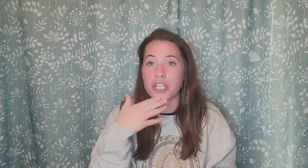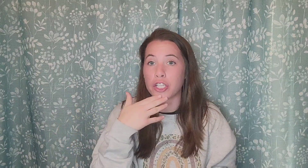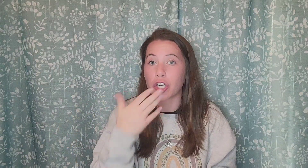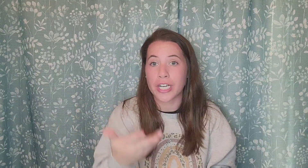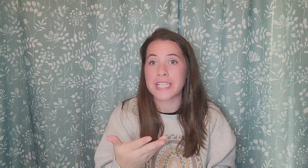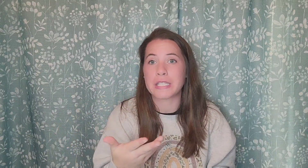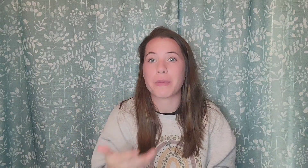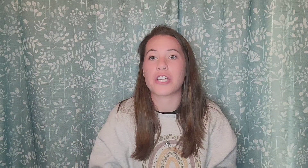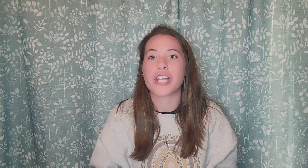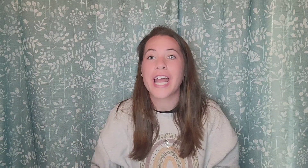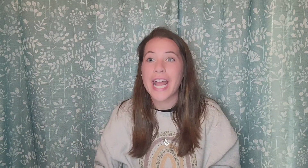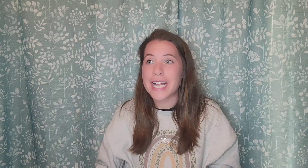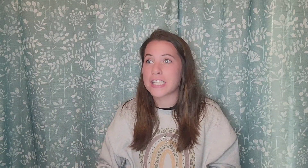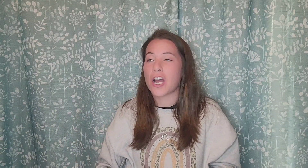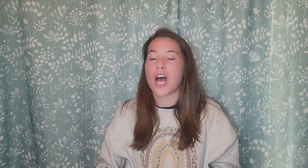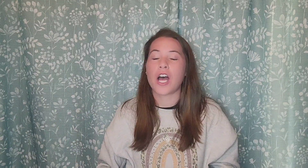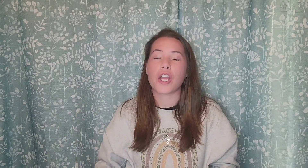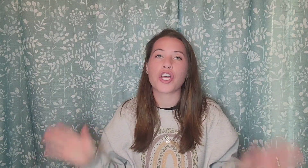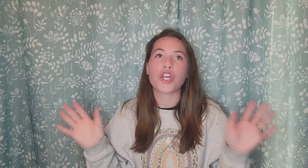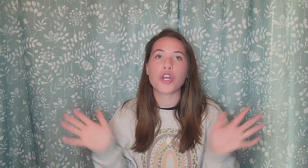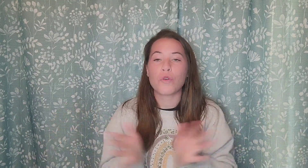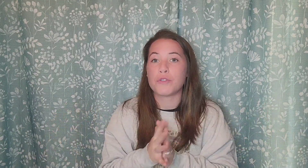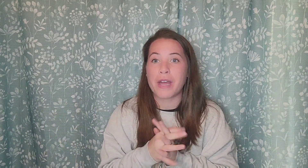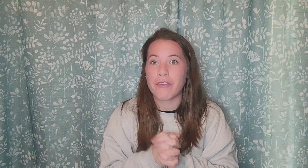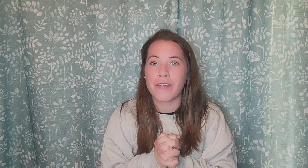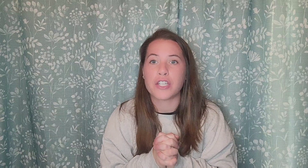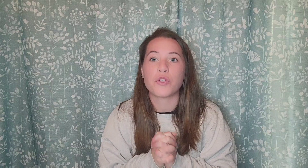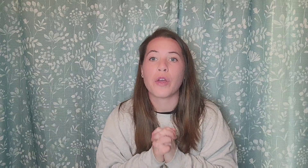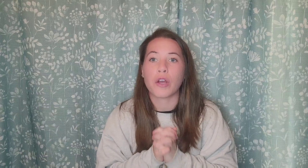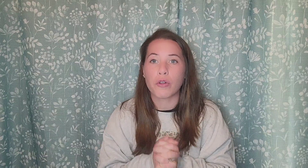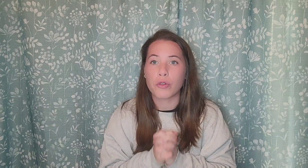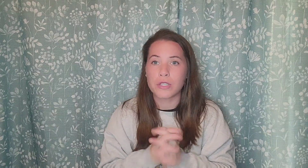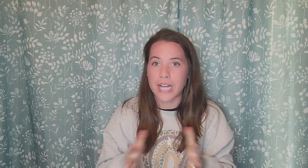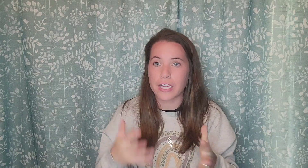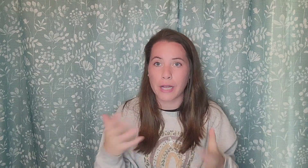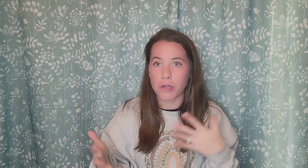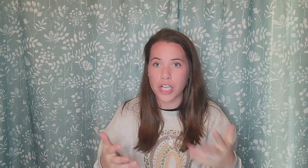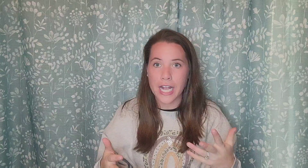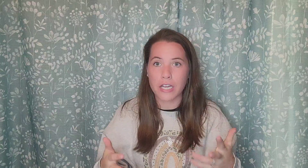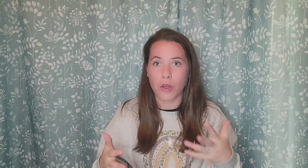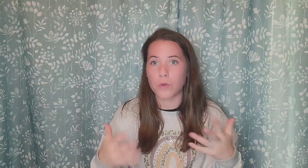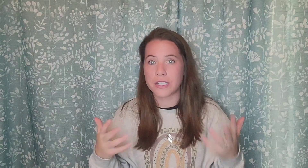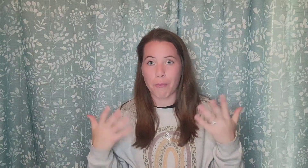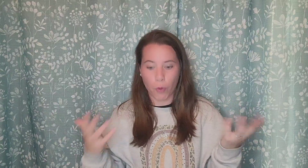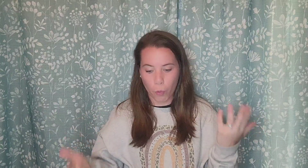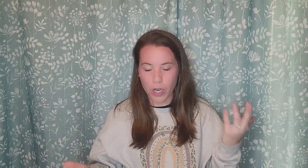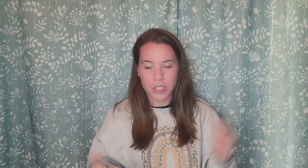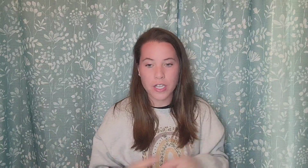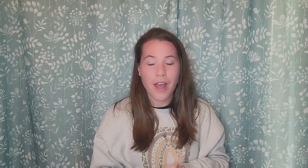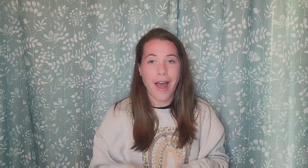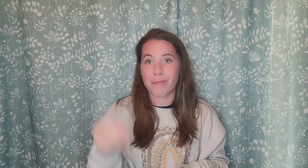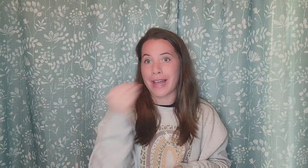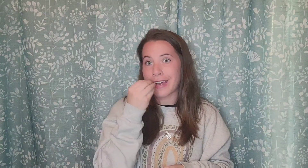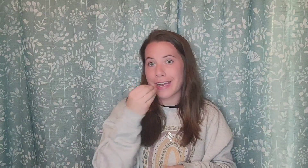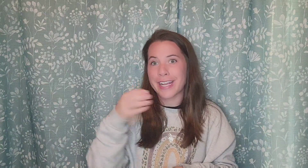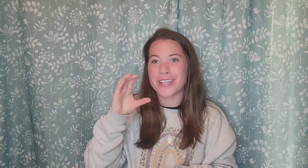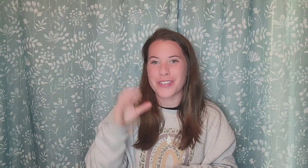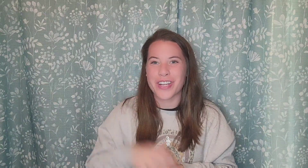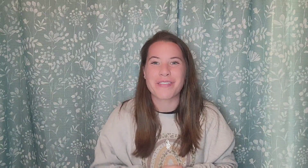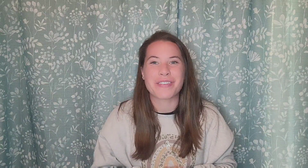and learning speech, it's a huge benefit to include sign language in those simple words like eat and drink, which